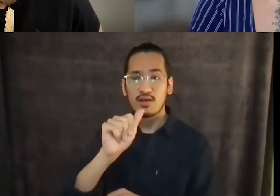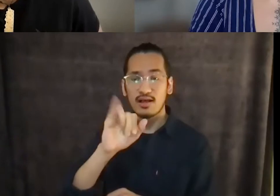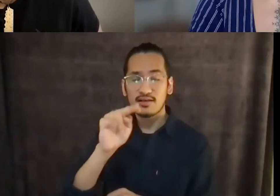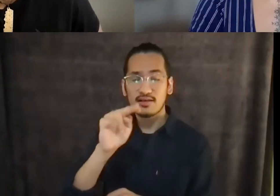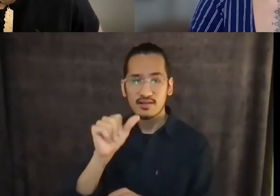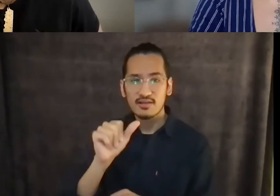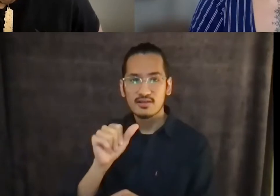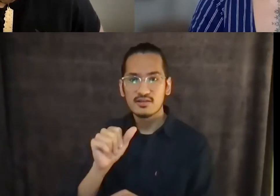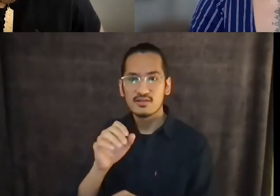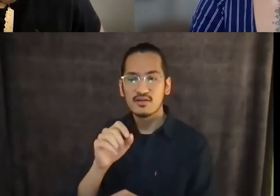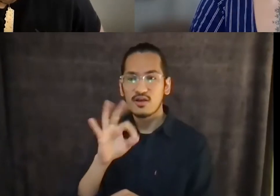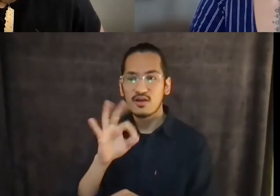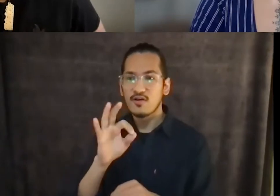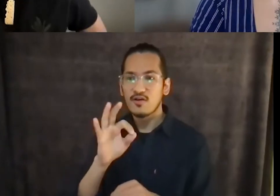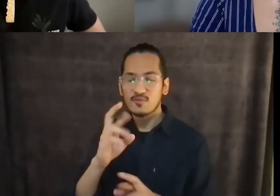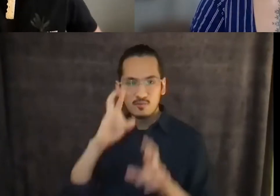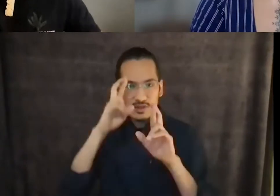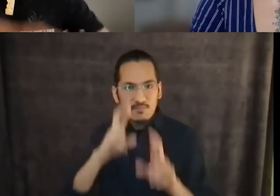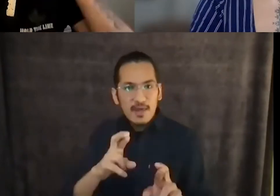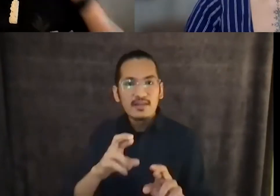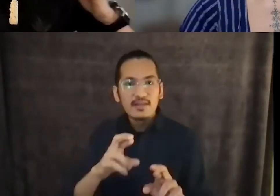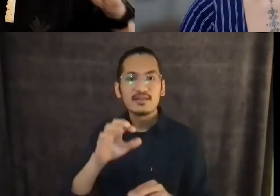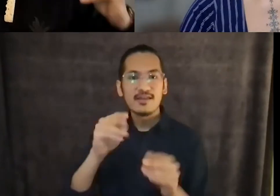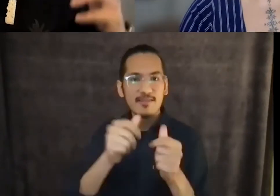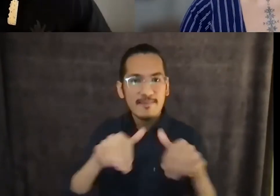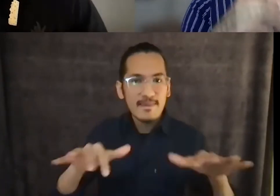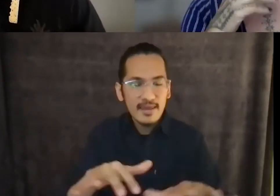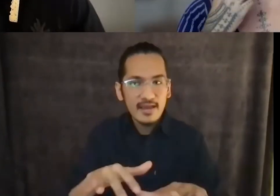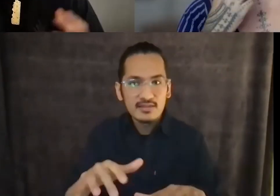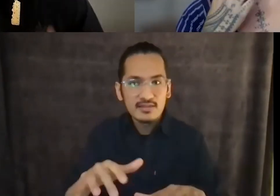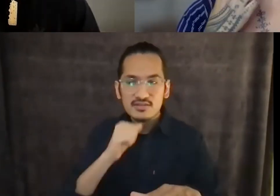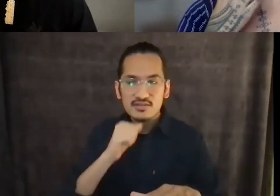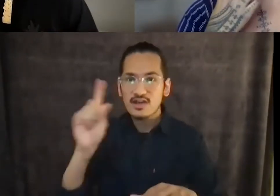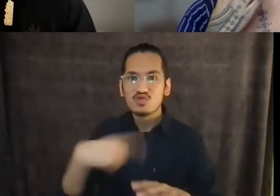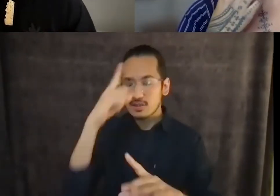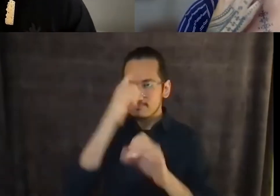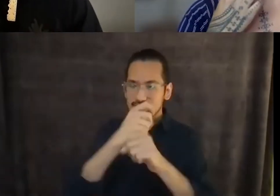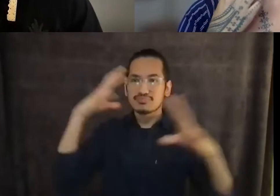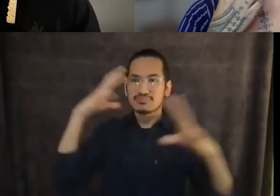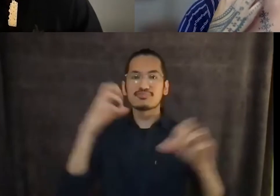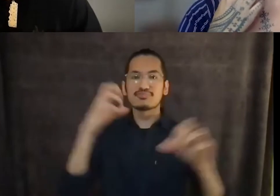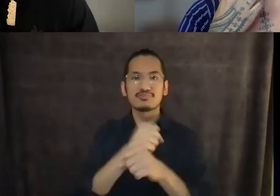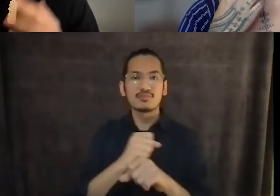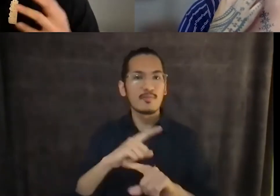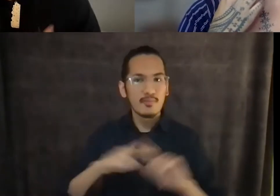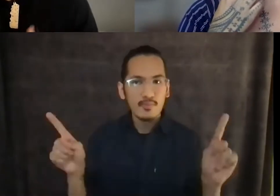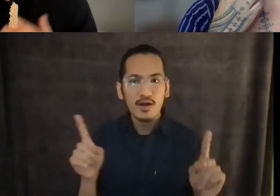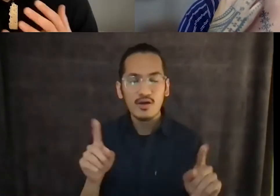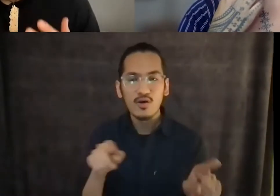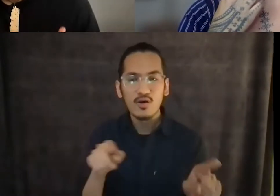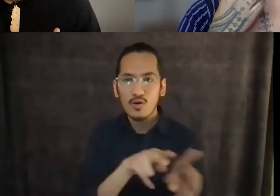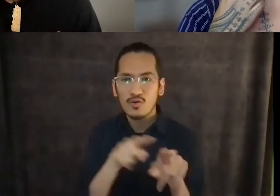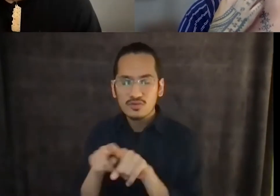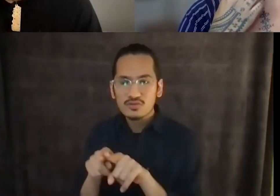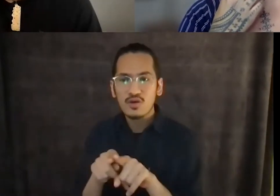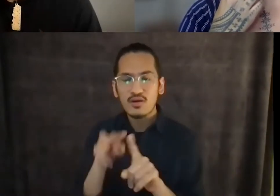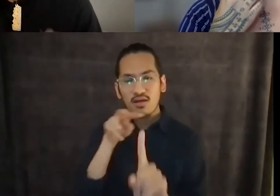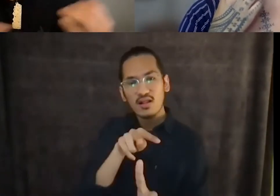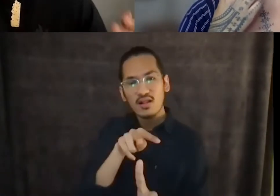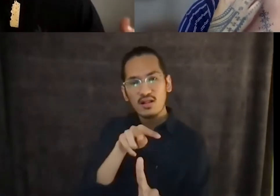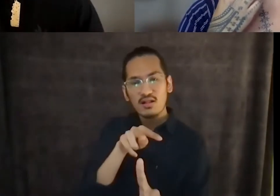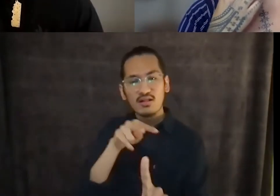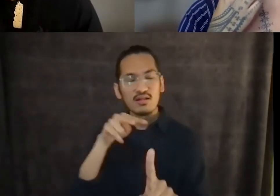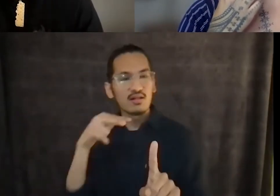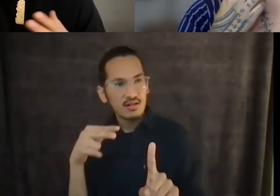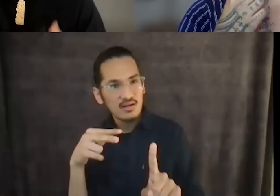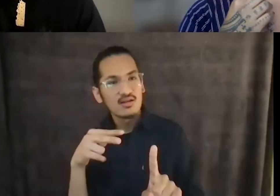exalting the land, really didn't just like blow my mind, but really changed the way a lot of us, especially those of us who are like